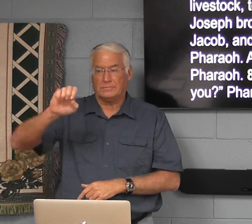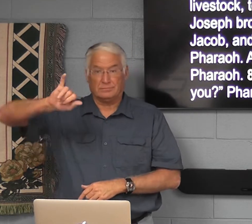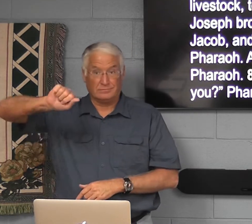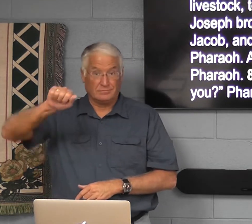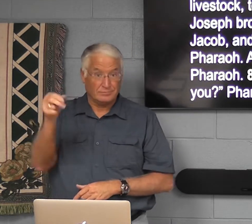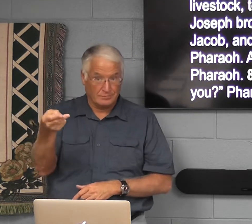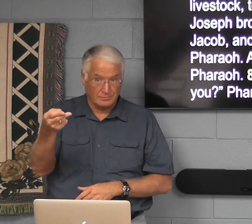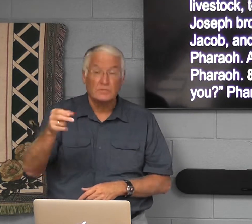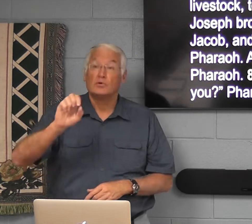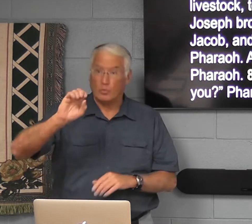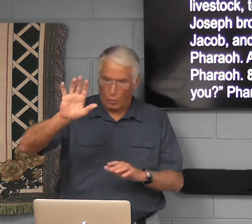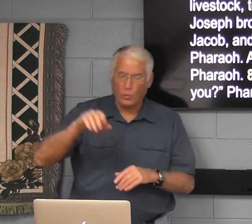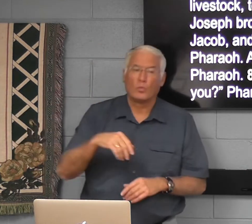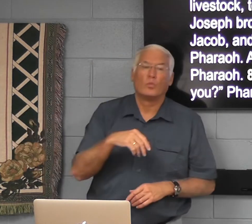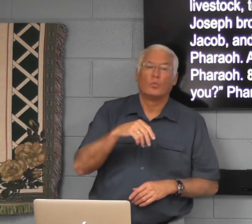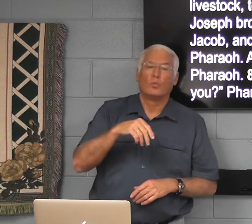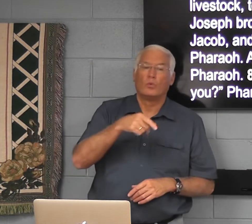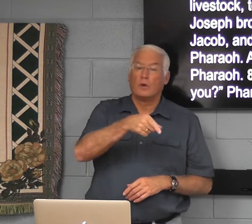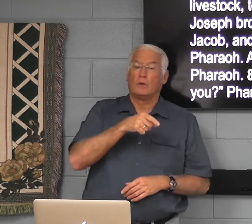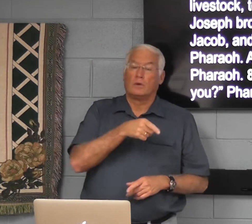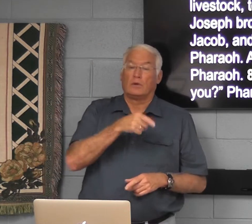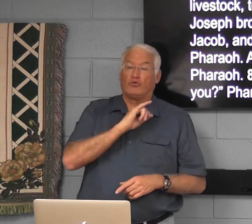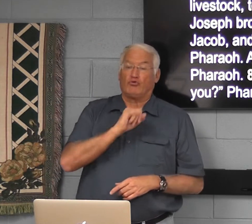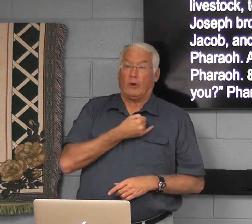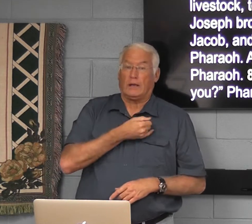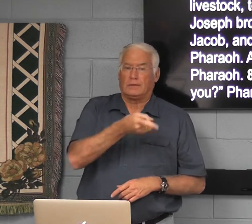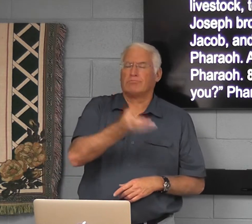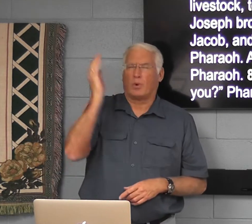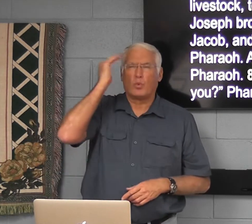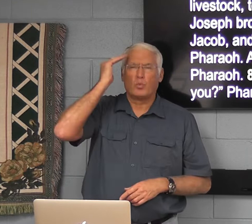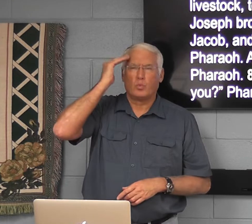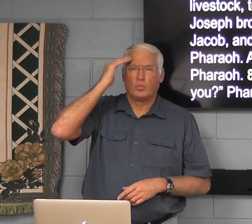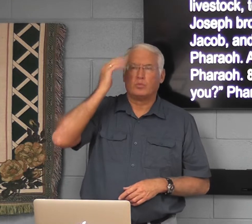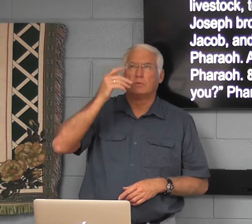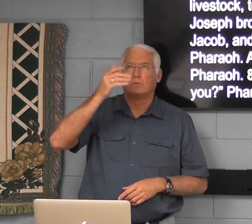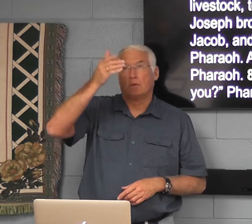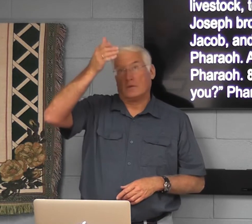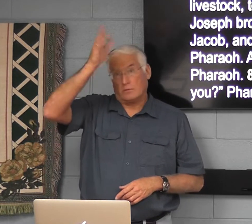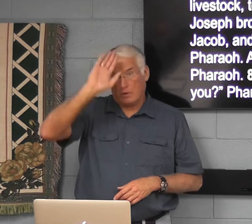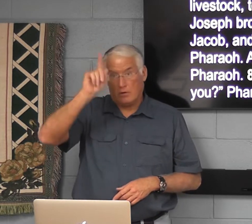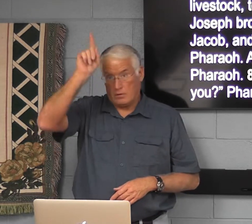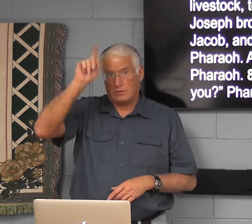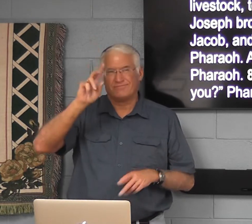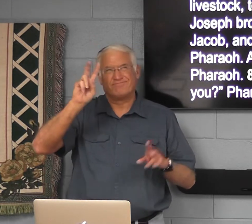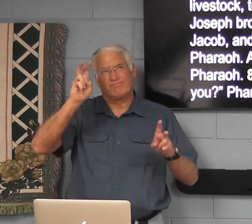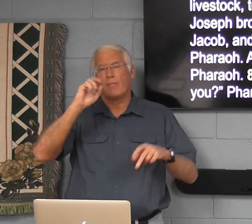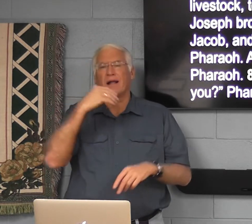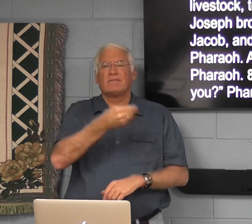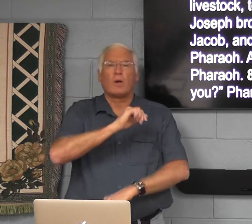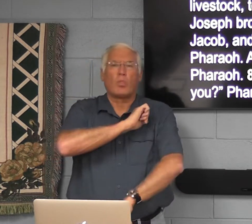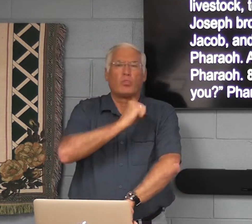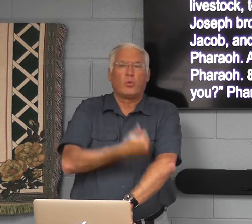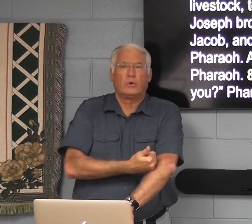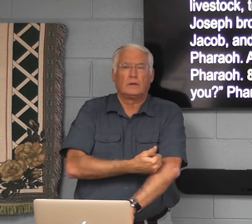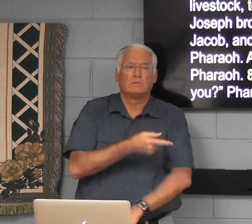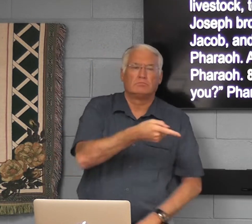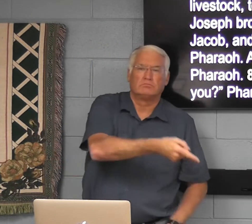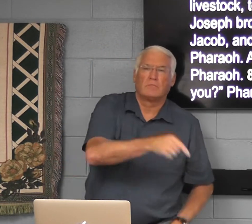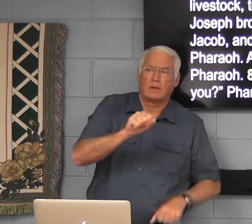So the Messiah, Jesus, would be born from that lineage. And Jacob knew that God had given